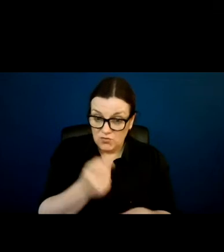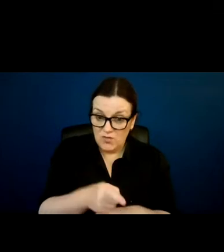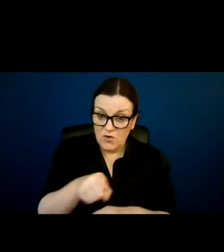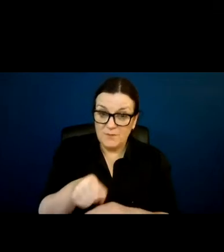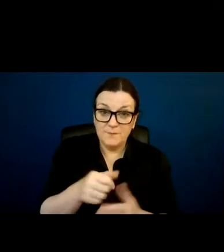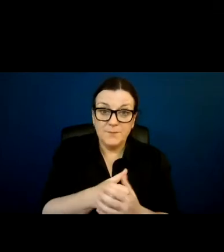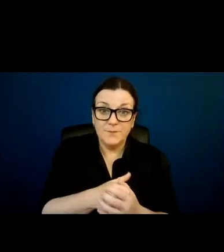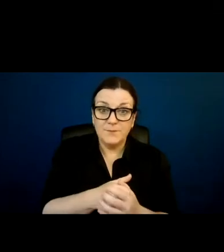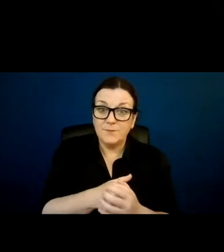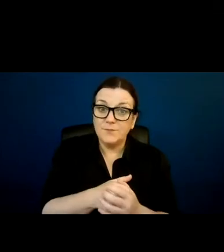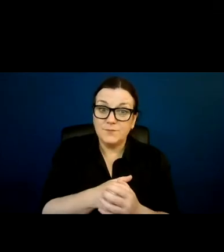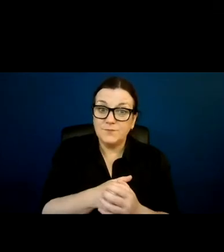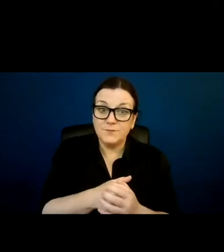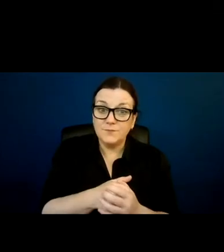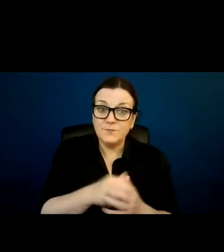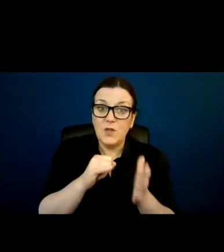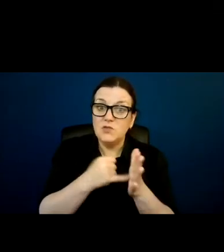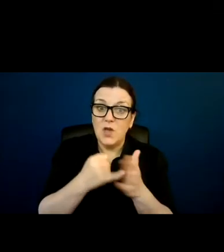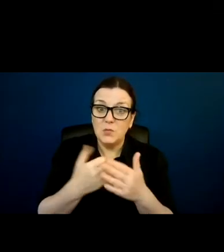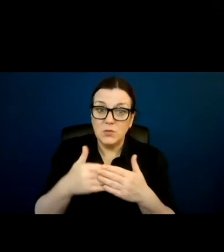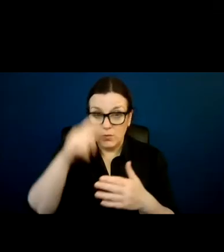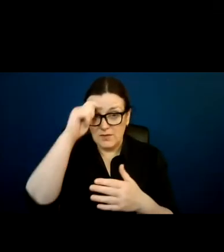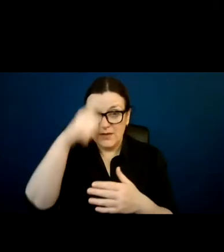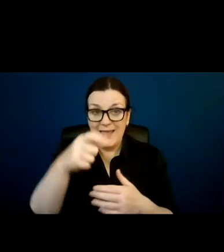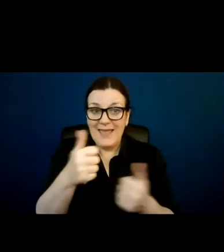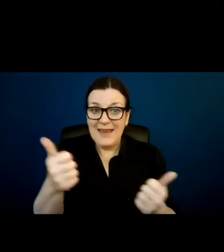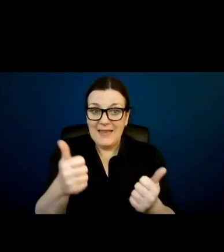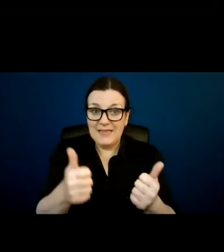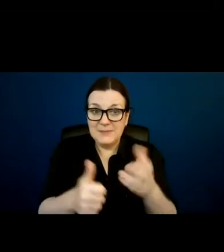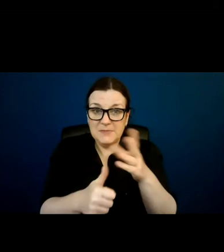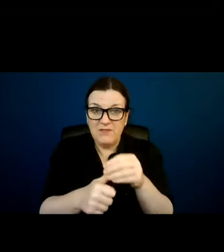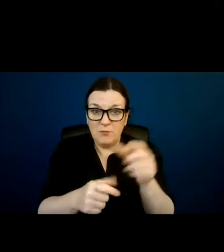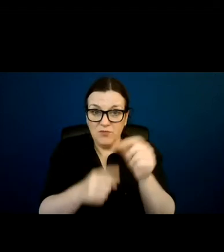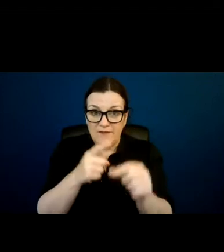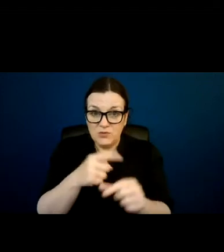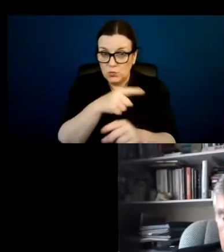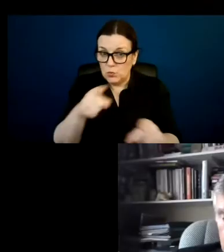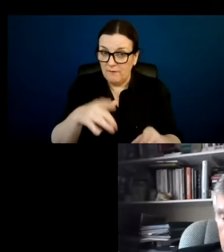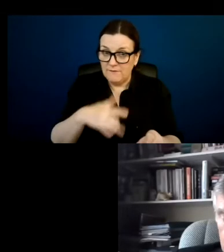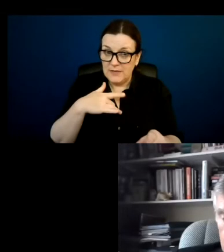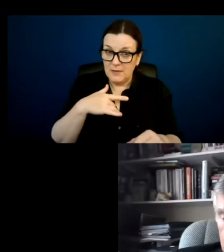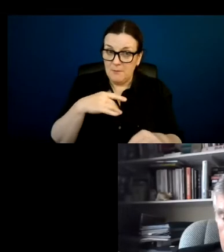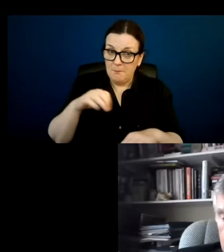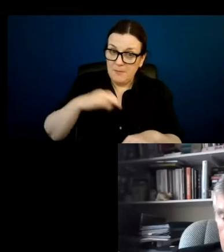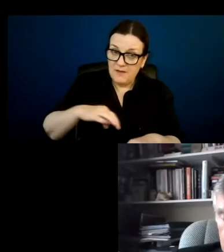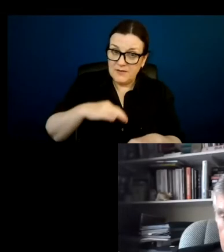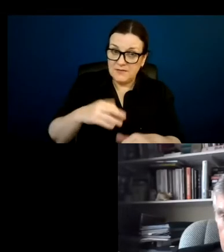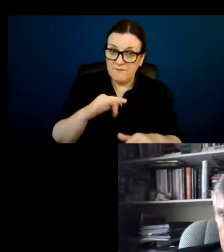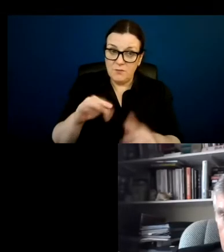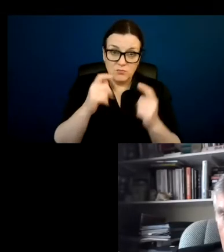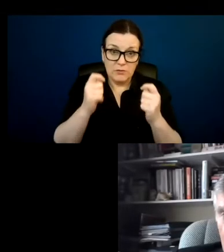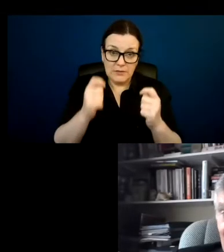And John, if I could put that question to you, is there any particular profession you think that most would benefit from from training?